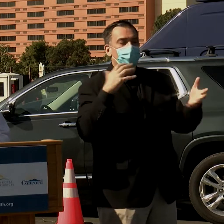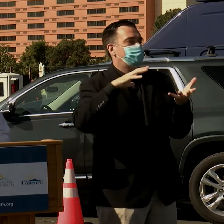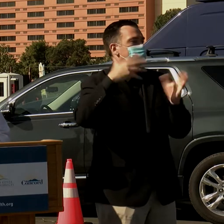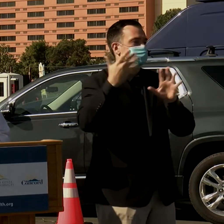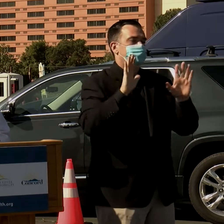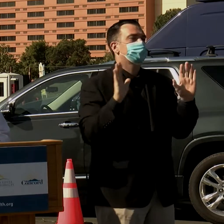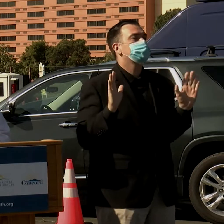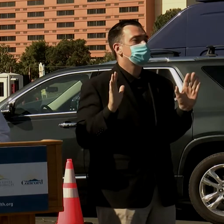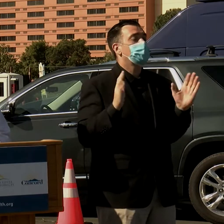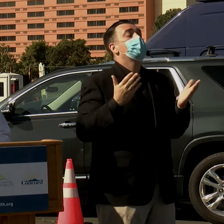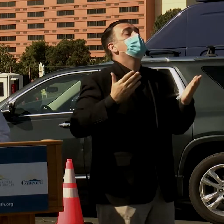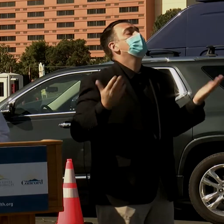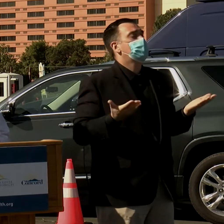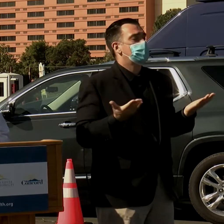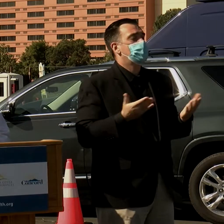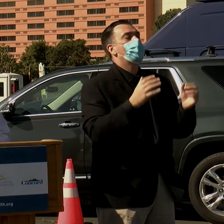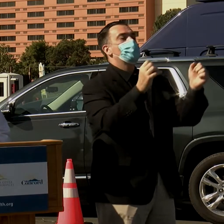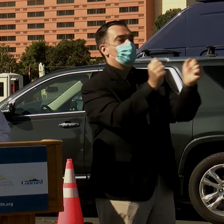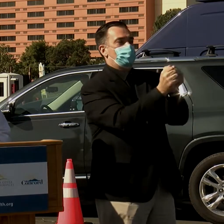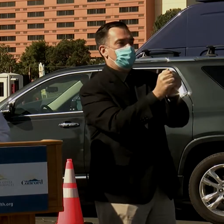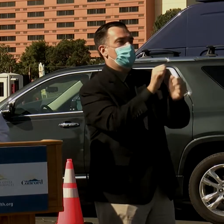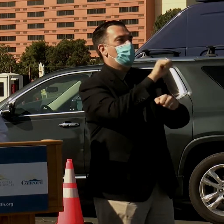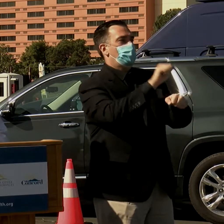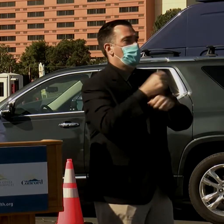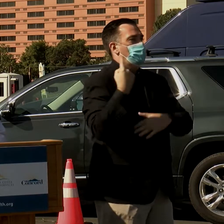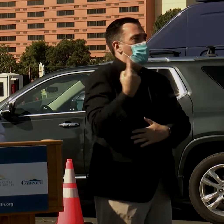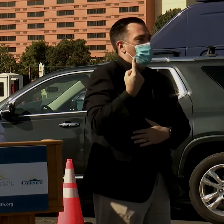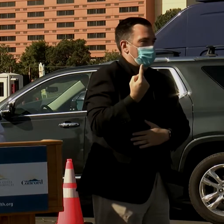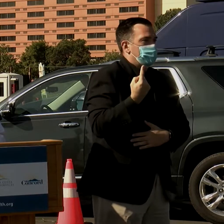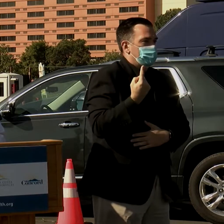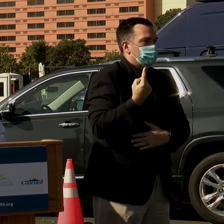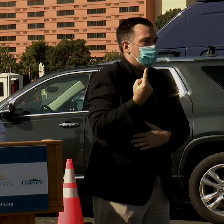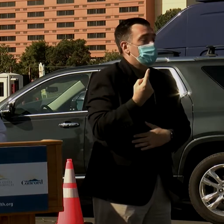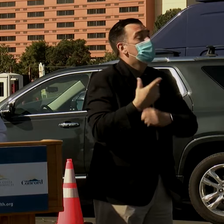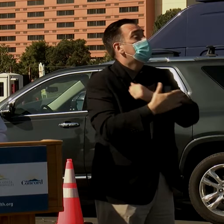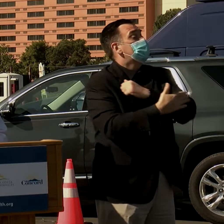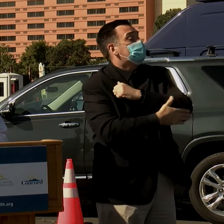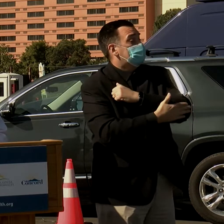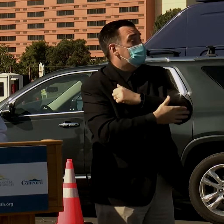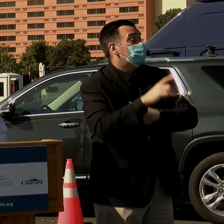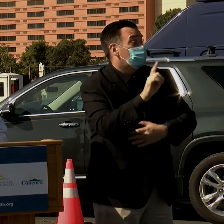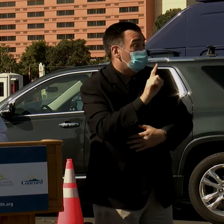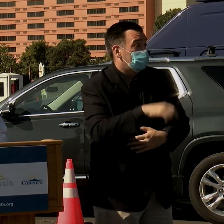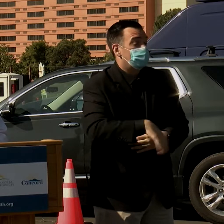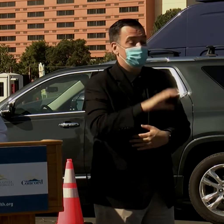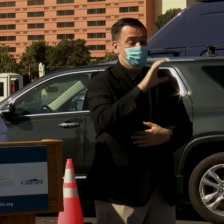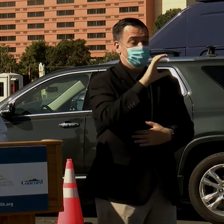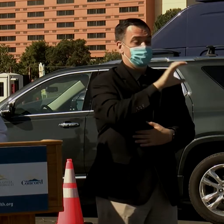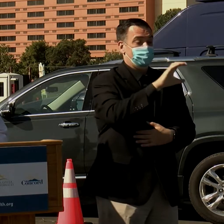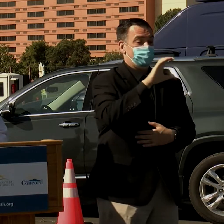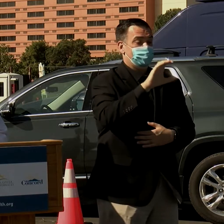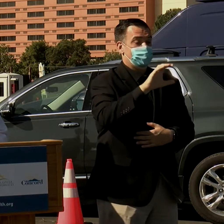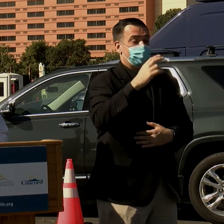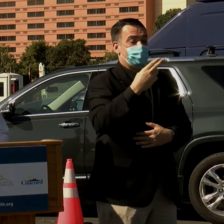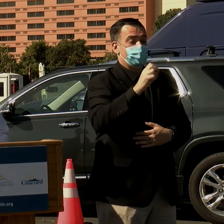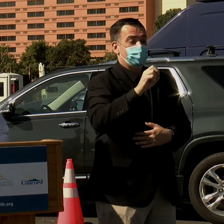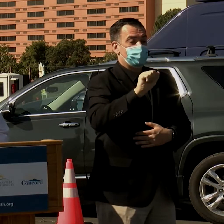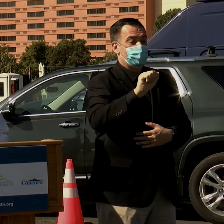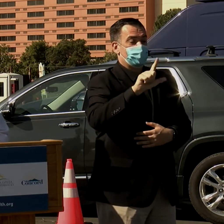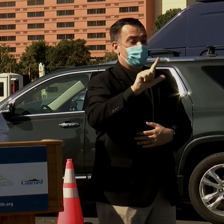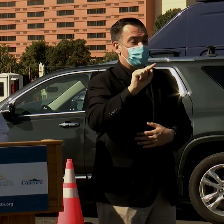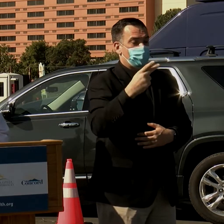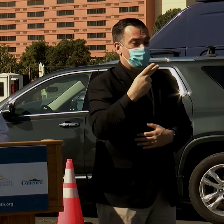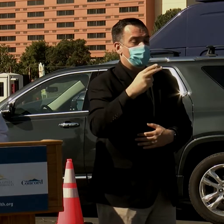mess. So here, it's really by appointment only and for the county appointments, you go to cchealth.org, fill out an interest form